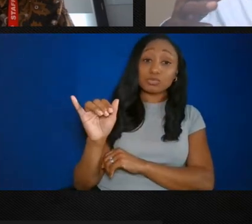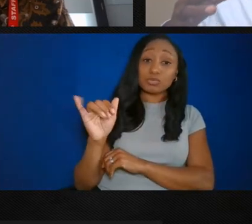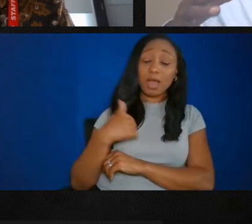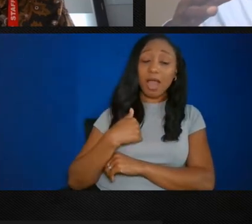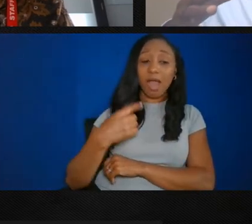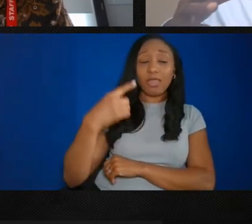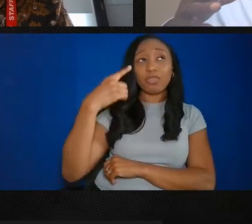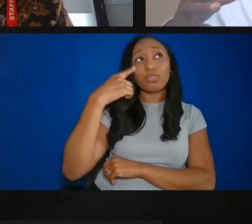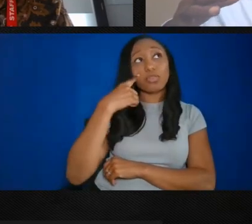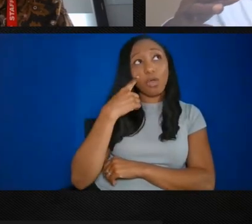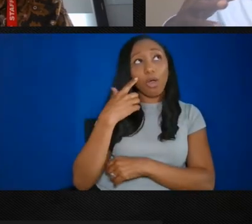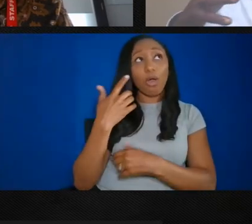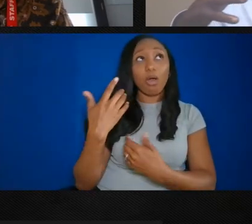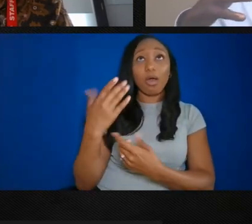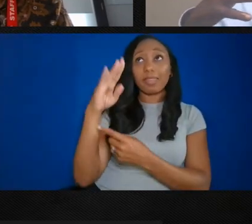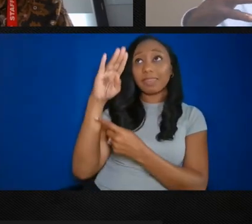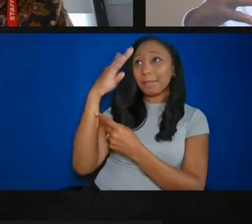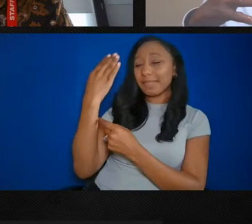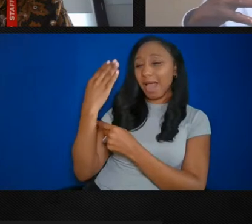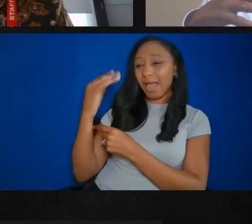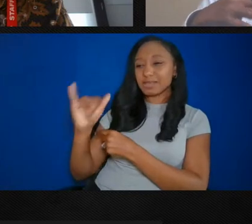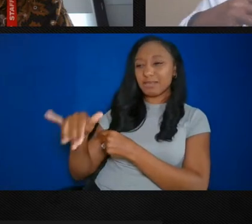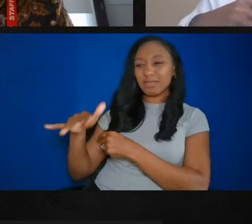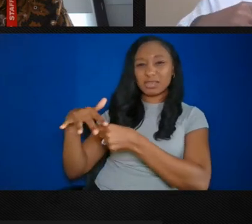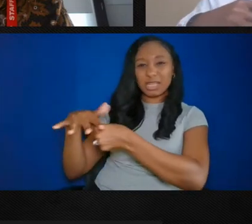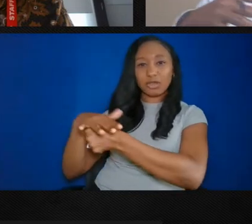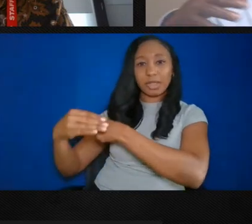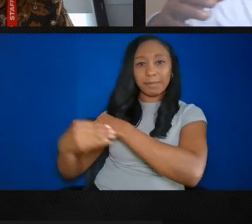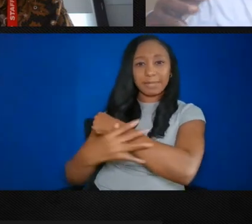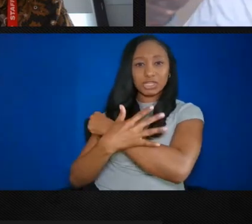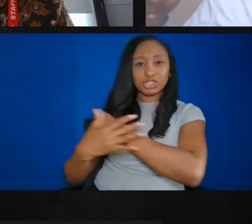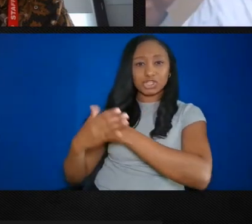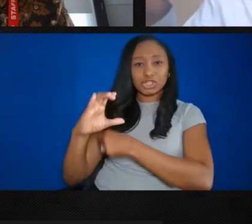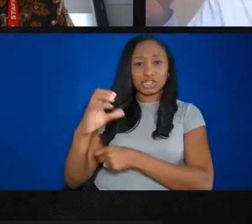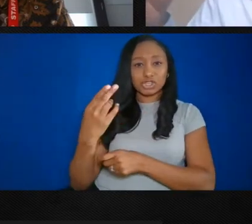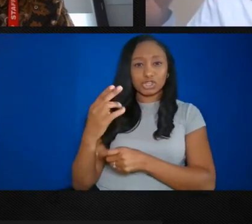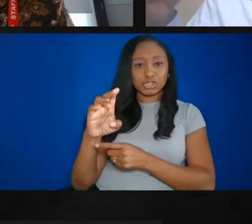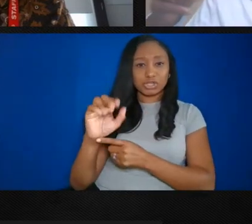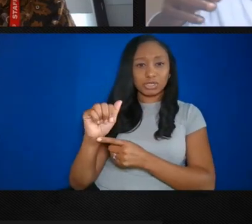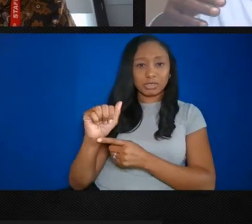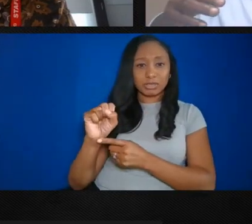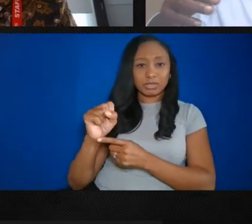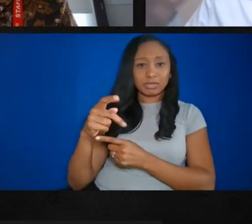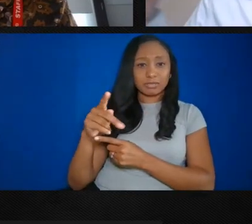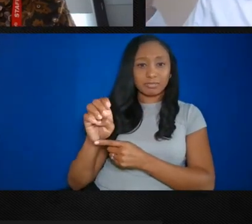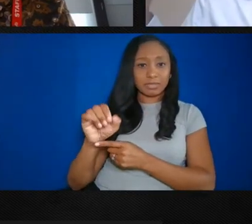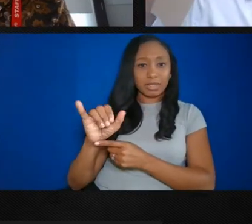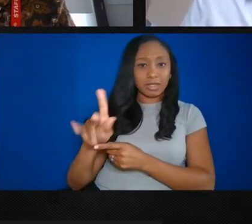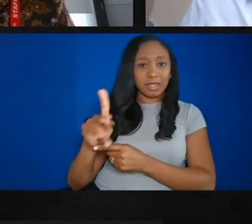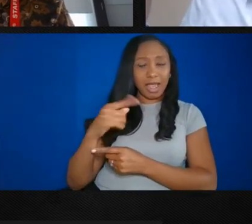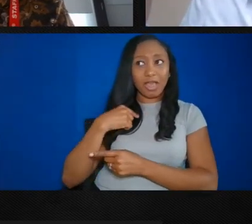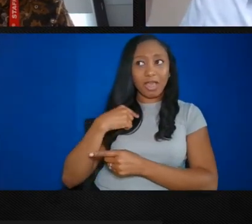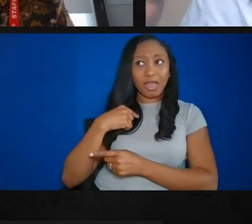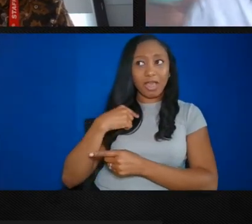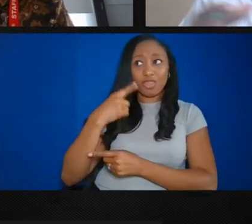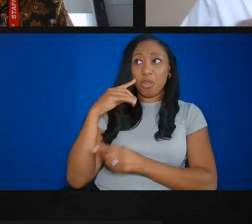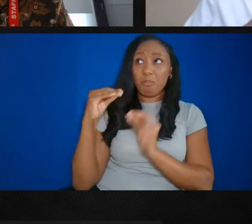spot of the Blacks of the Chesapeake was our more than 40,000 photographs.